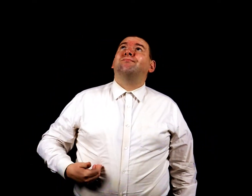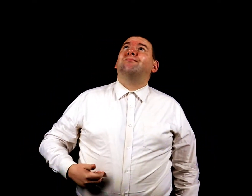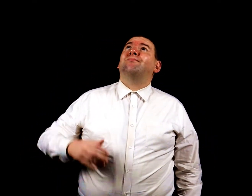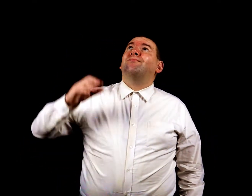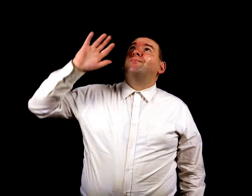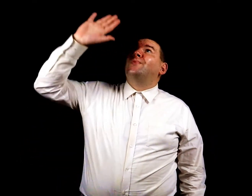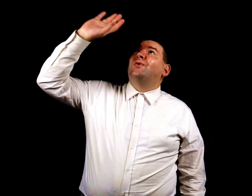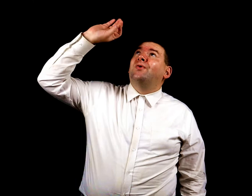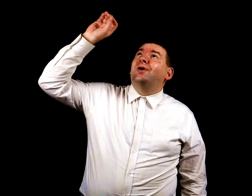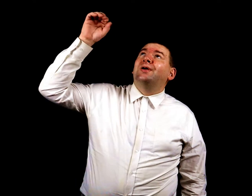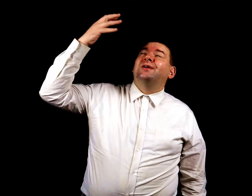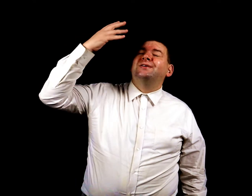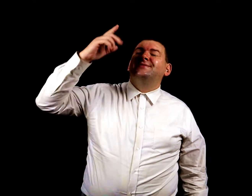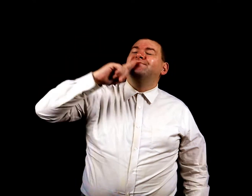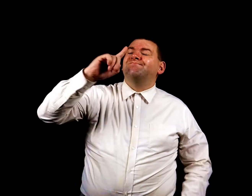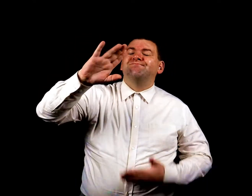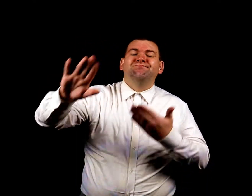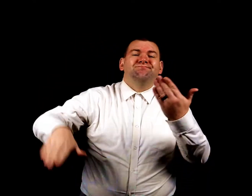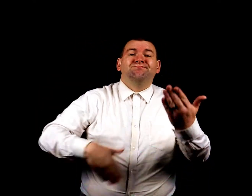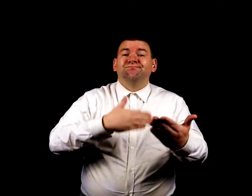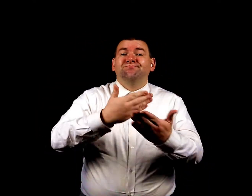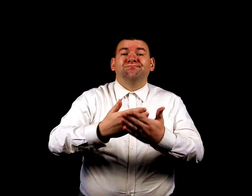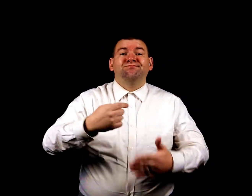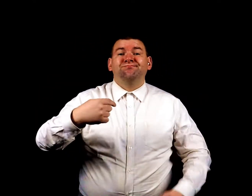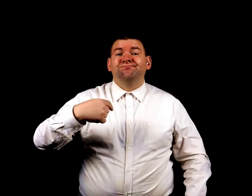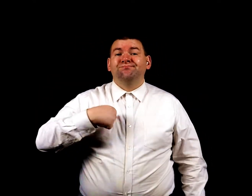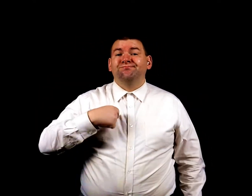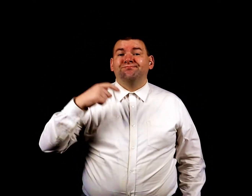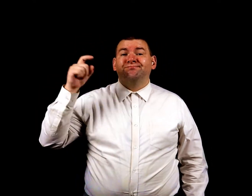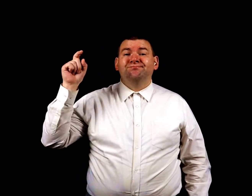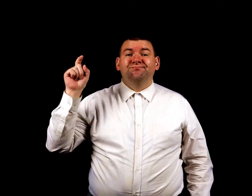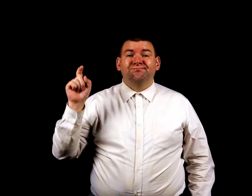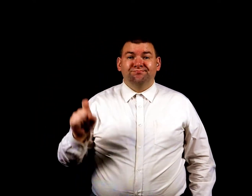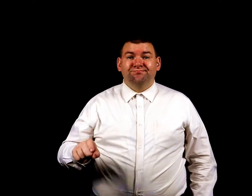your grace is all I need